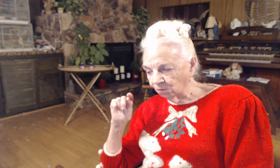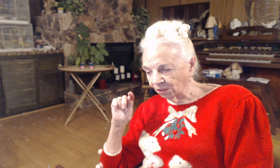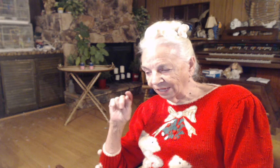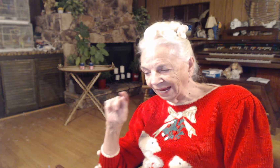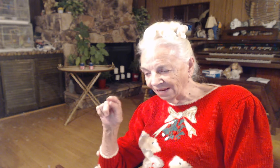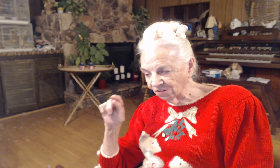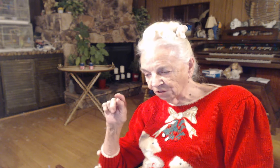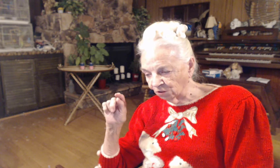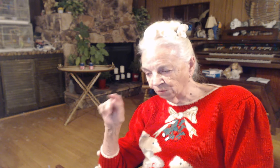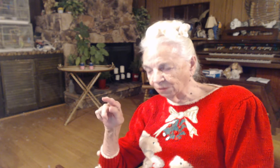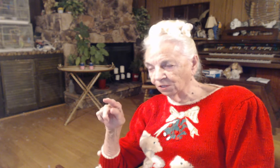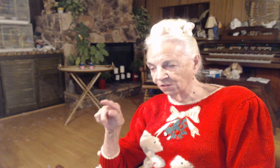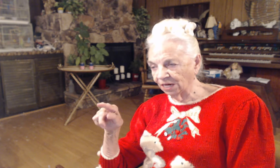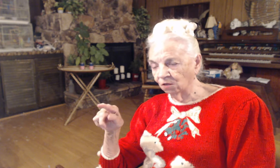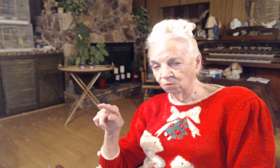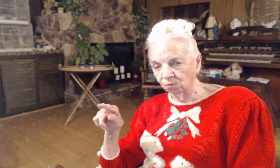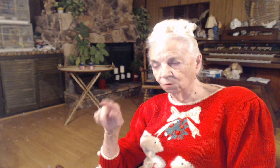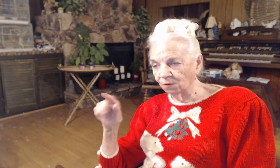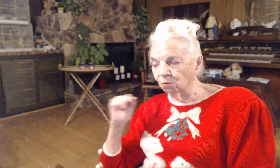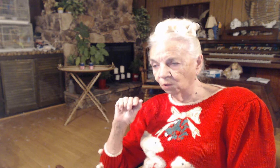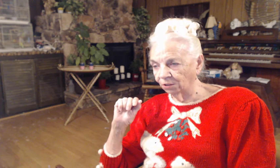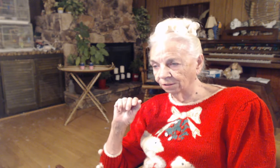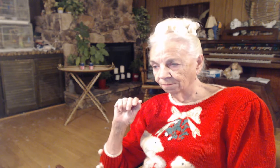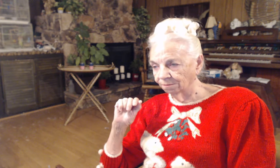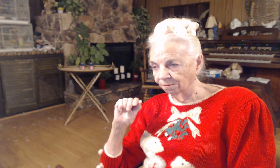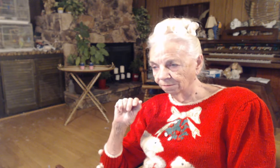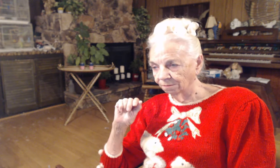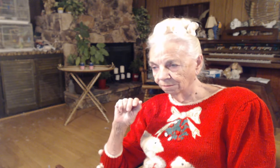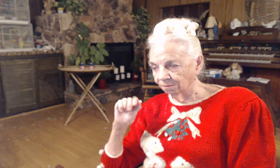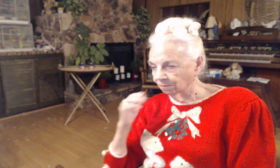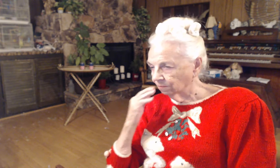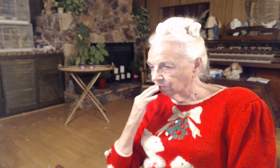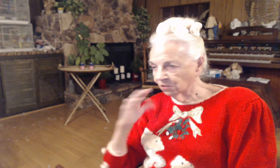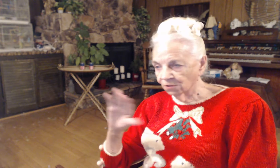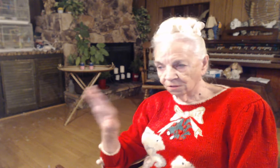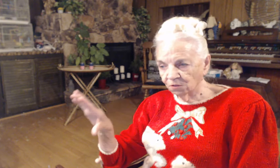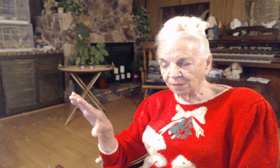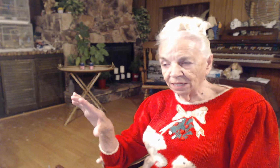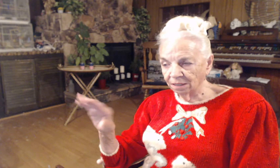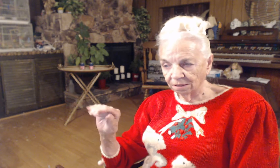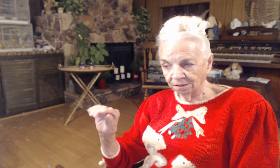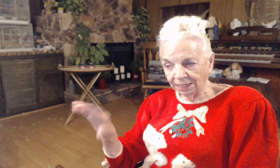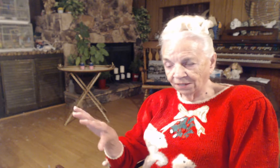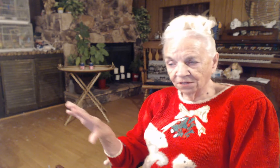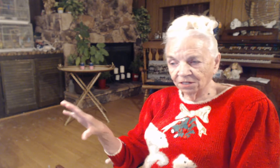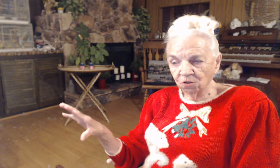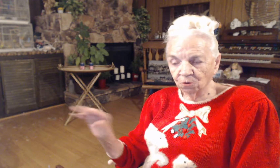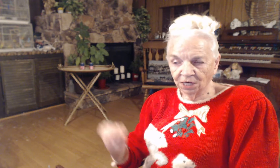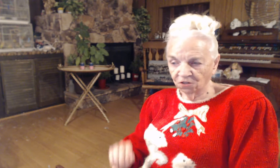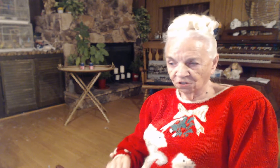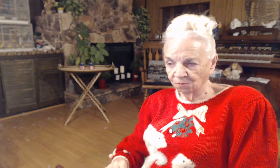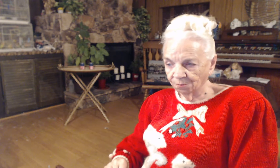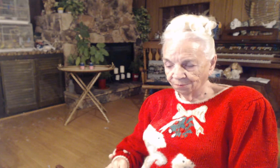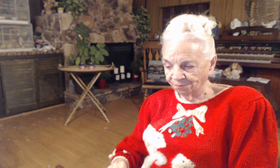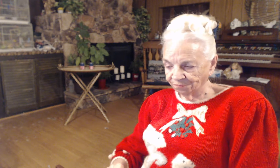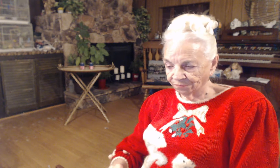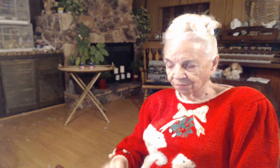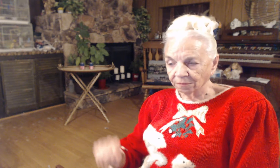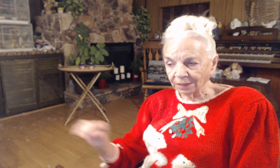cast their spirits out with a word. Just speak like he did in creation. Come